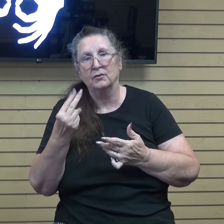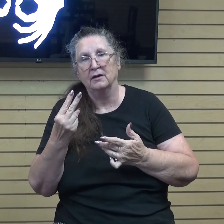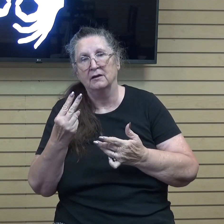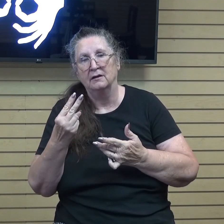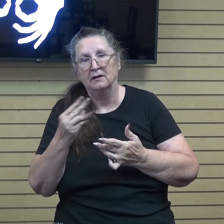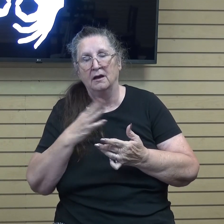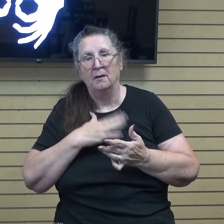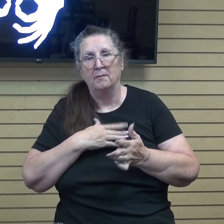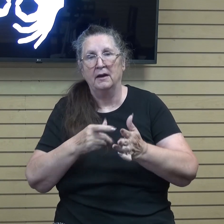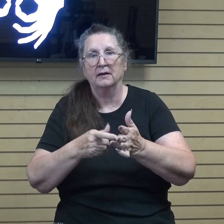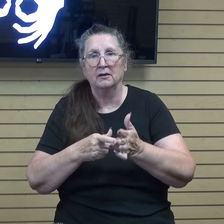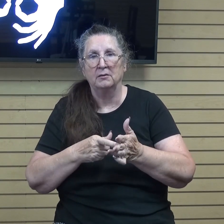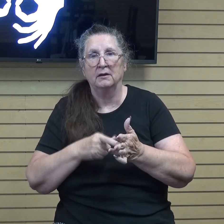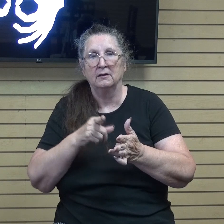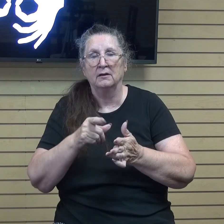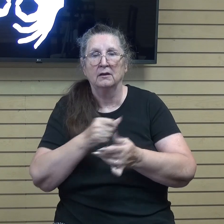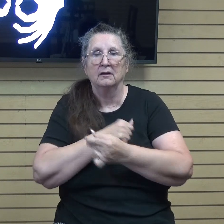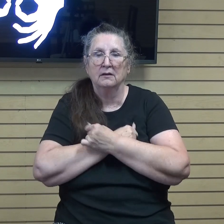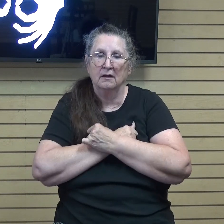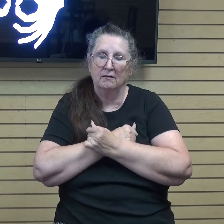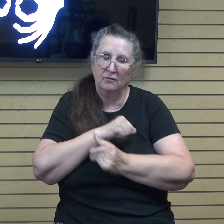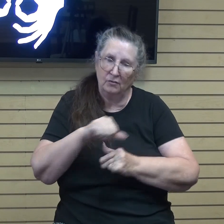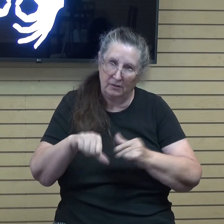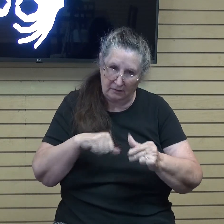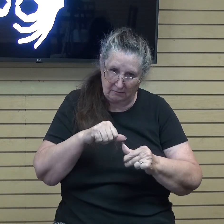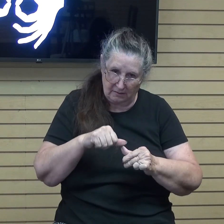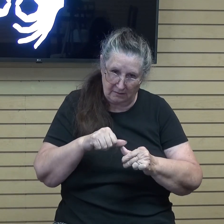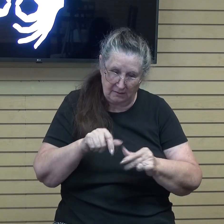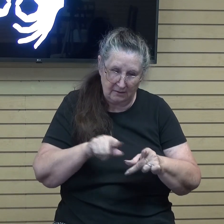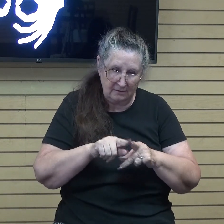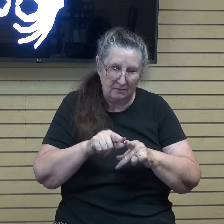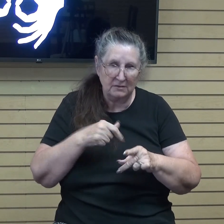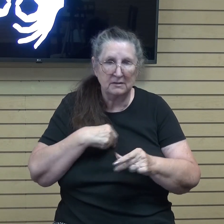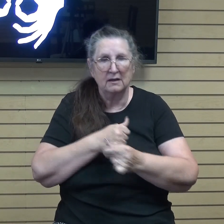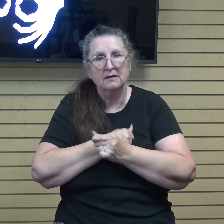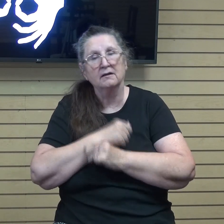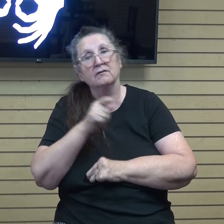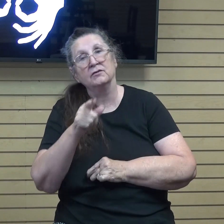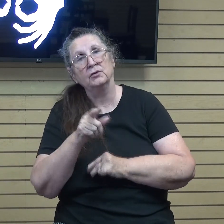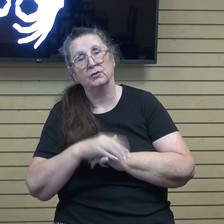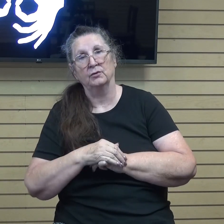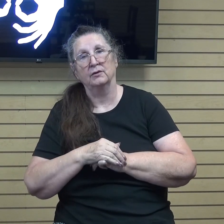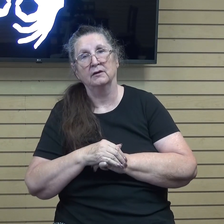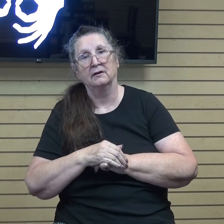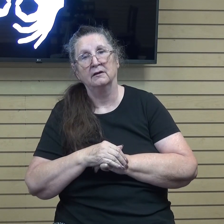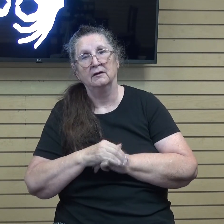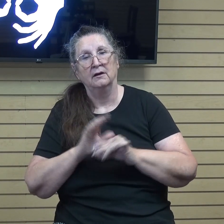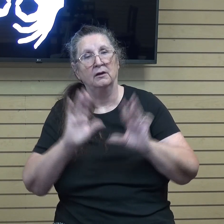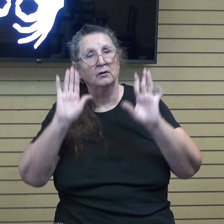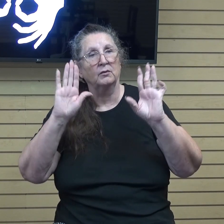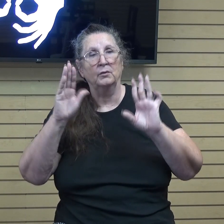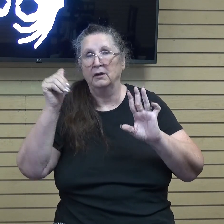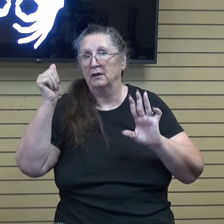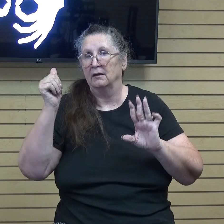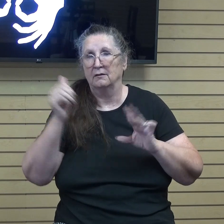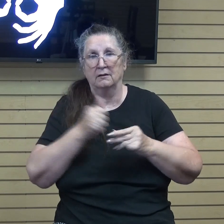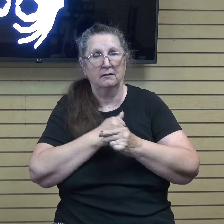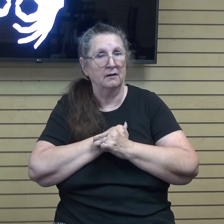my commandment, that you love one another as I have loved you. Greater love has no man than this,